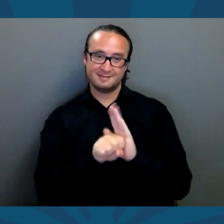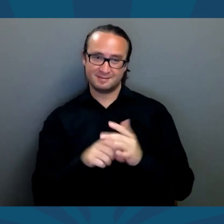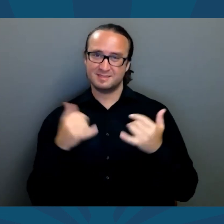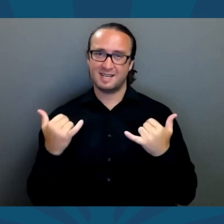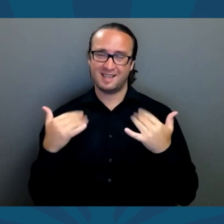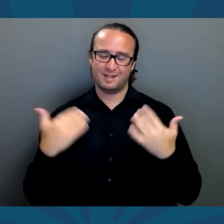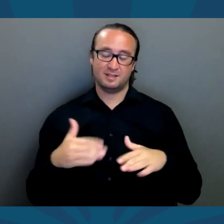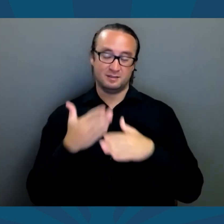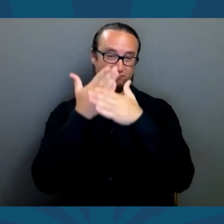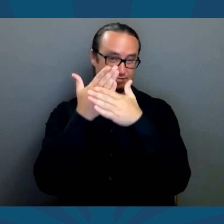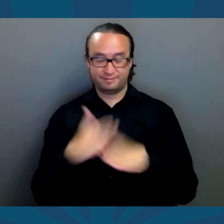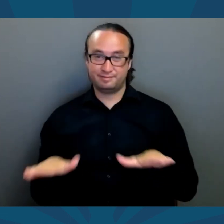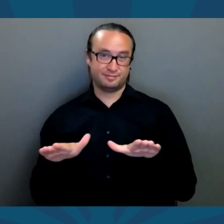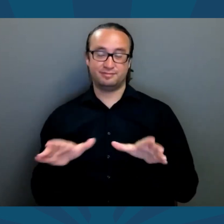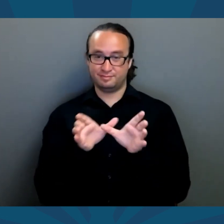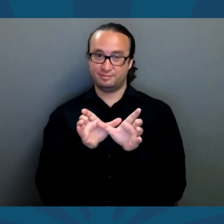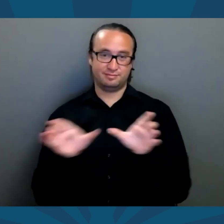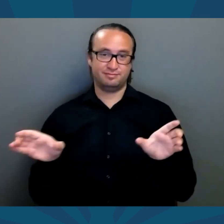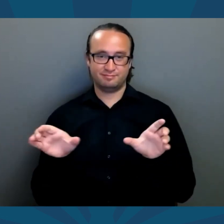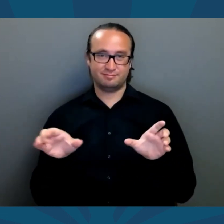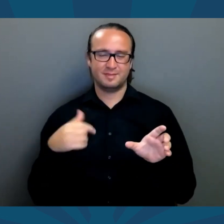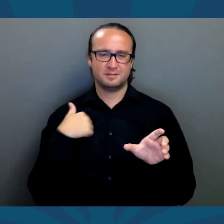Our state is so divided right now.